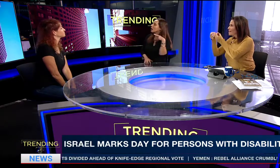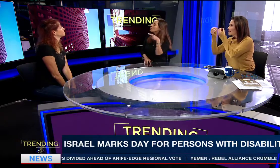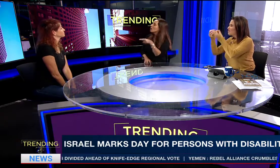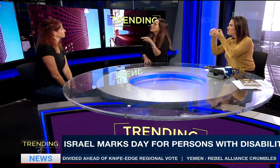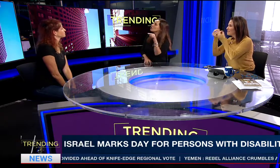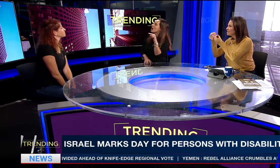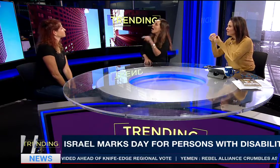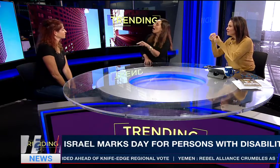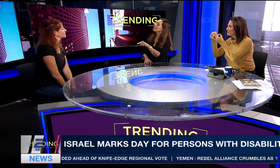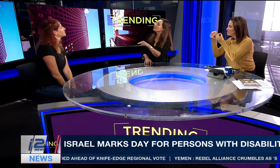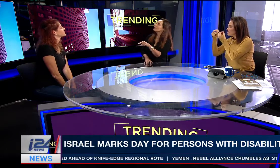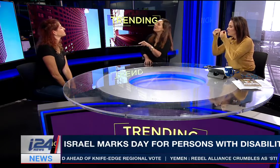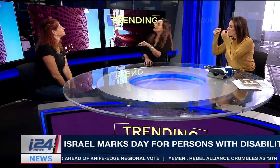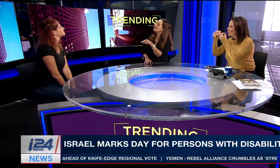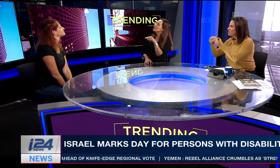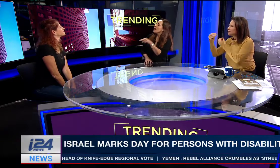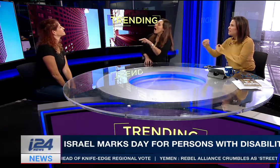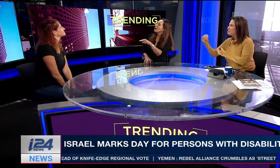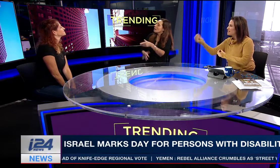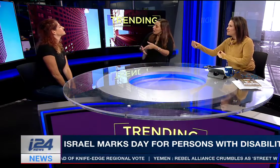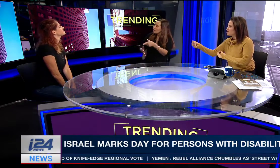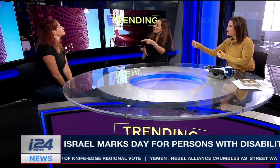here she, it's like you're born to be a messenger.